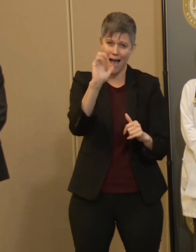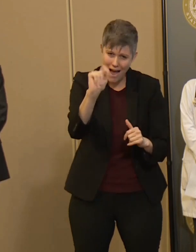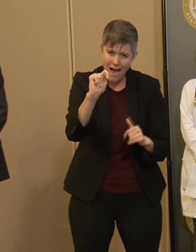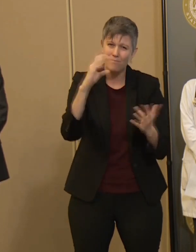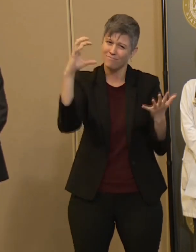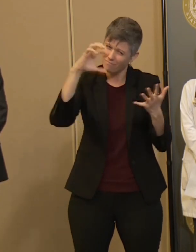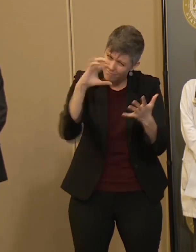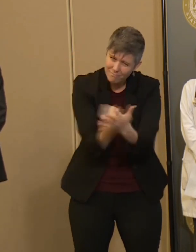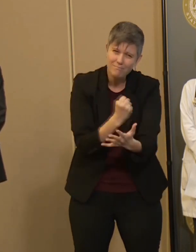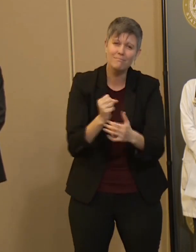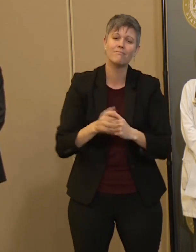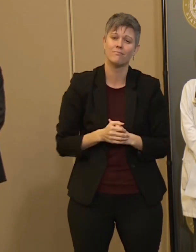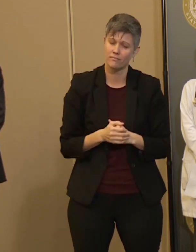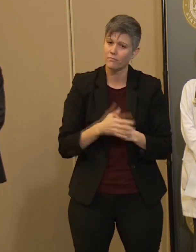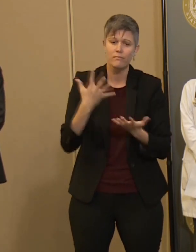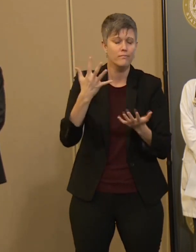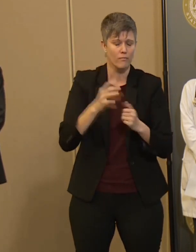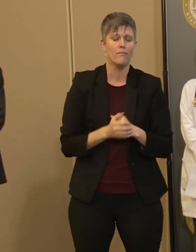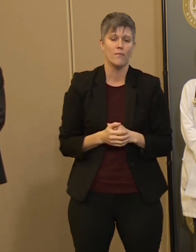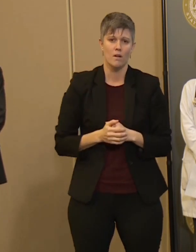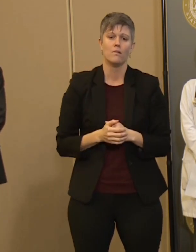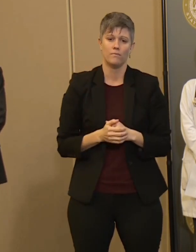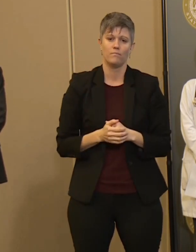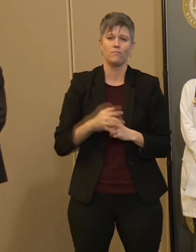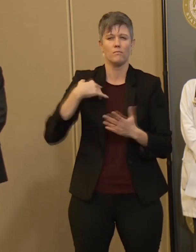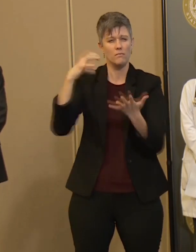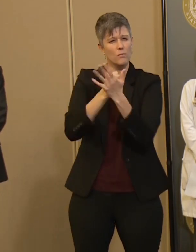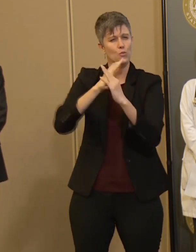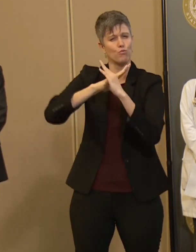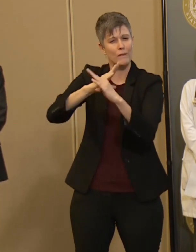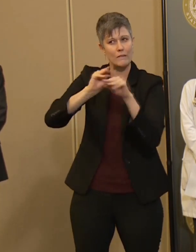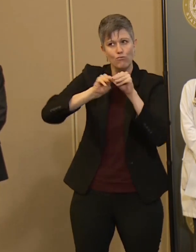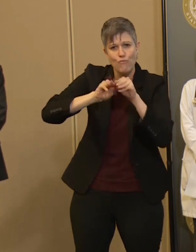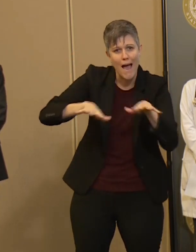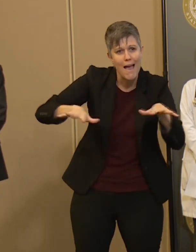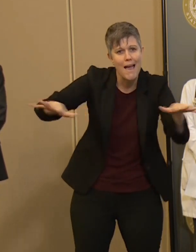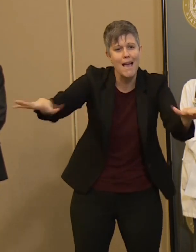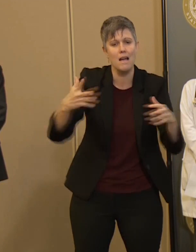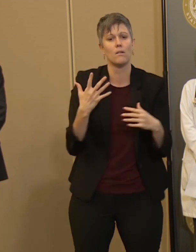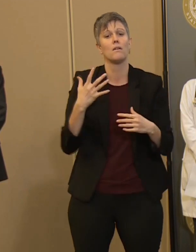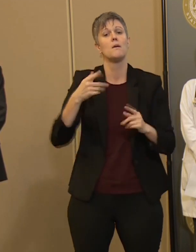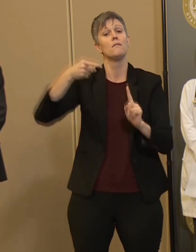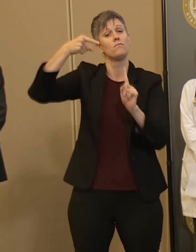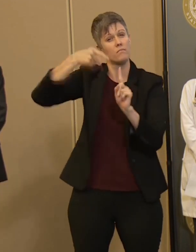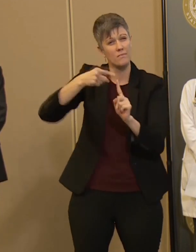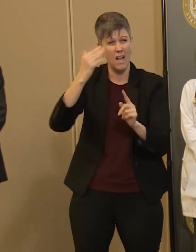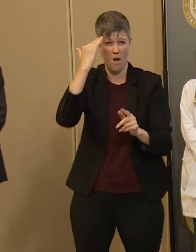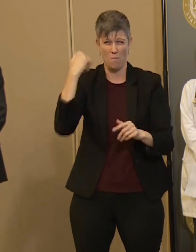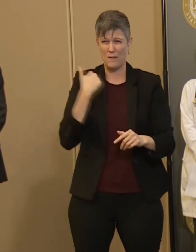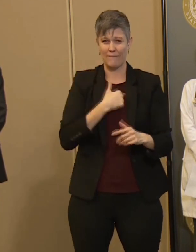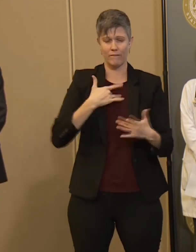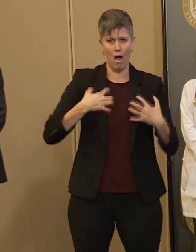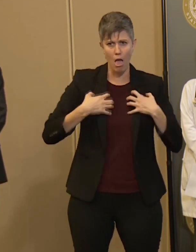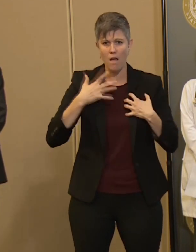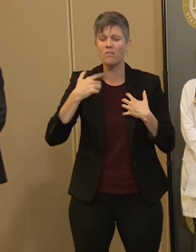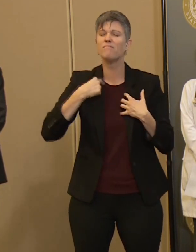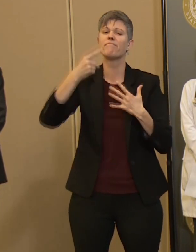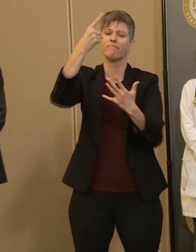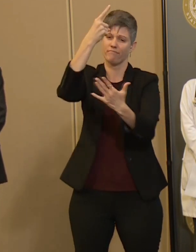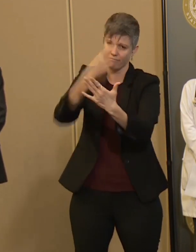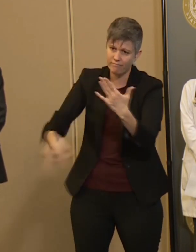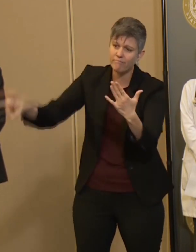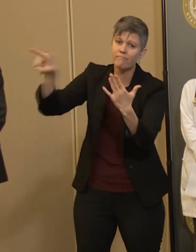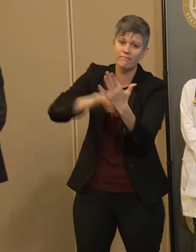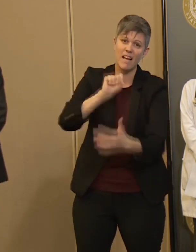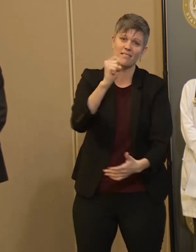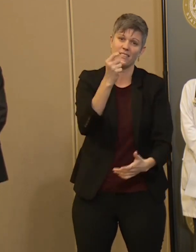decisively to prevent this spread. Now we've made difficult decisions before closing South by Southwest, the spring